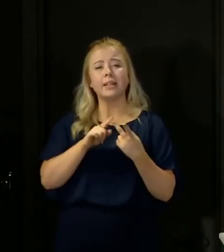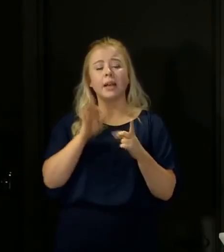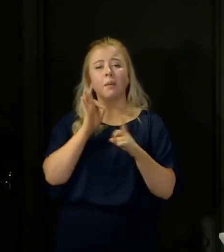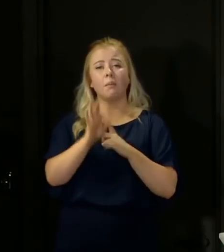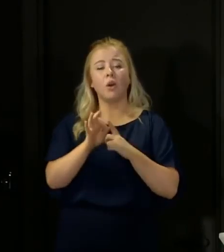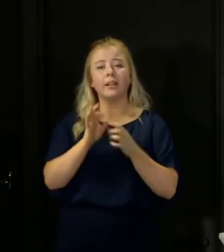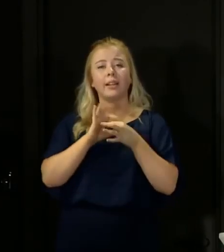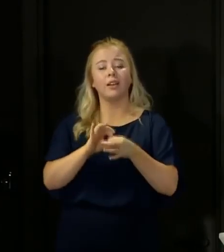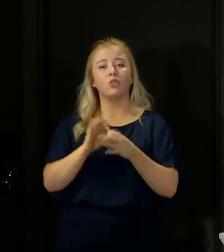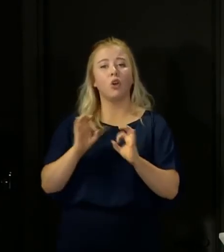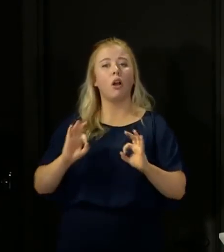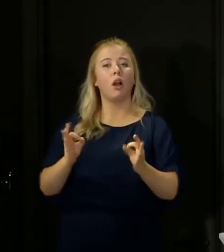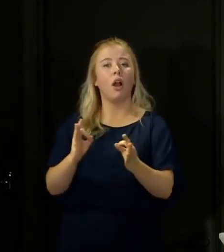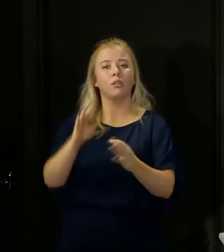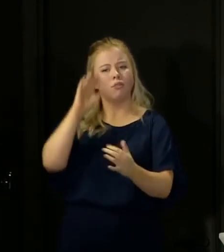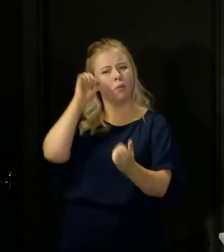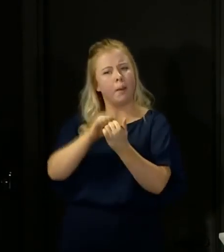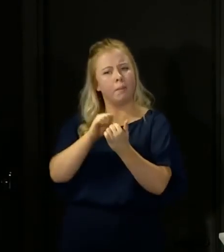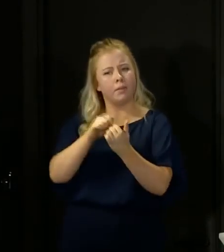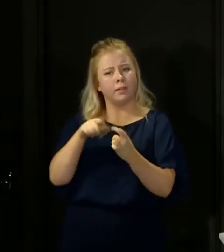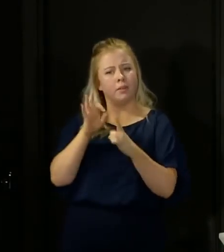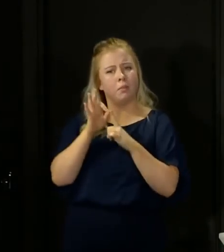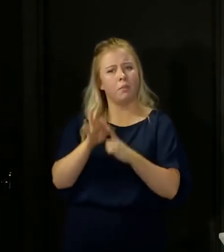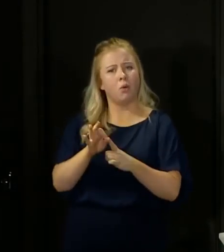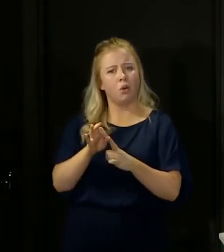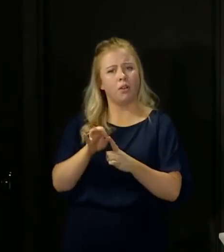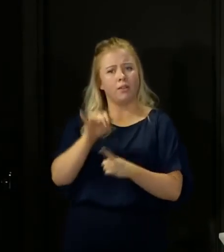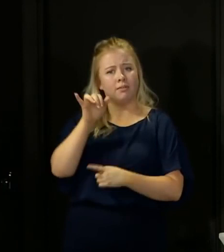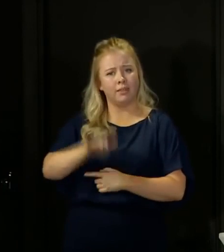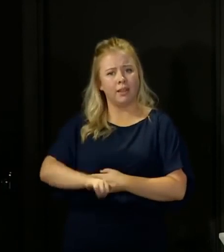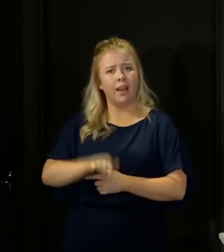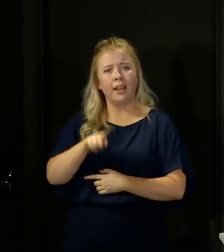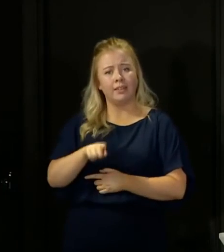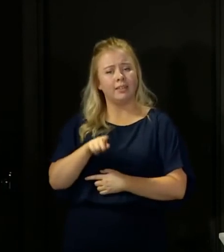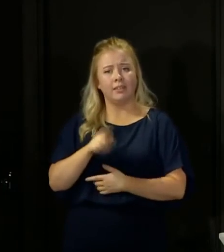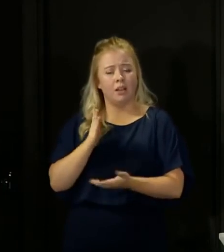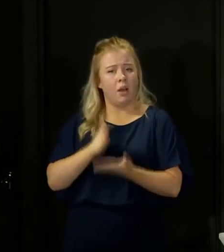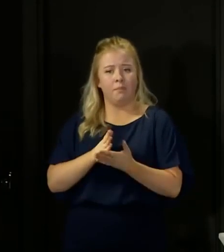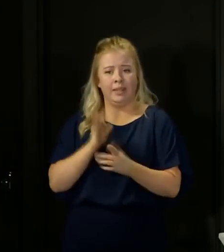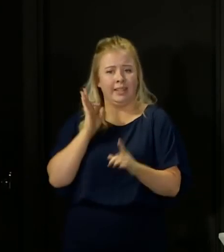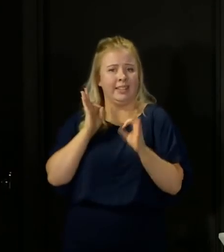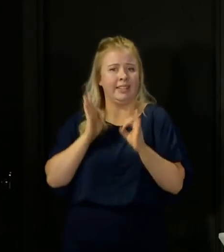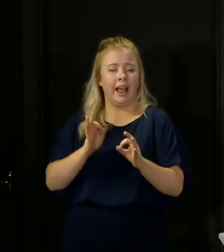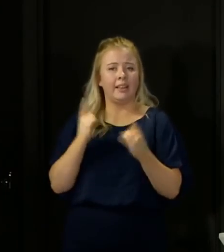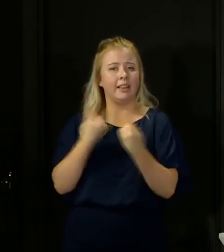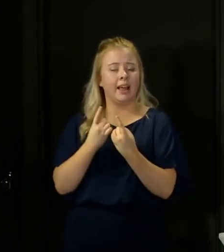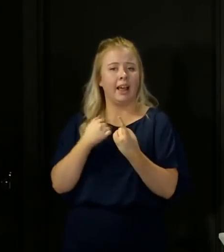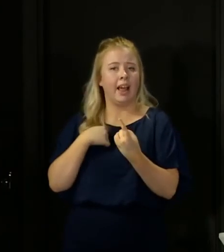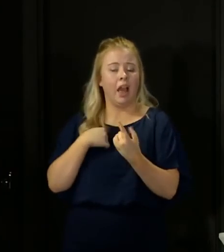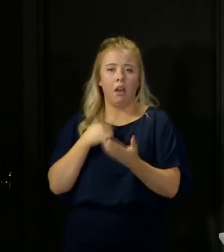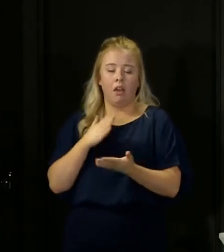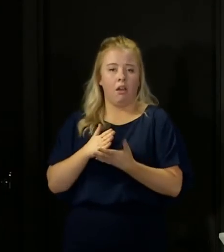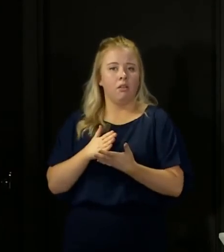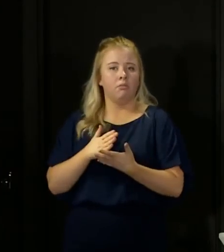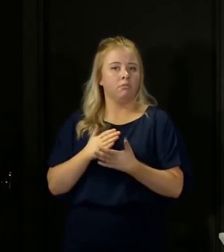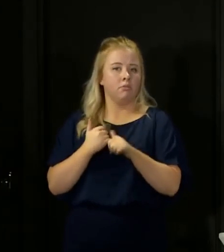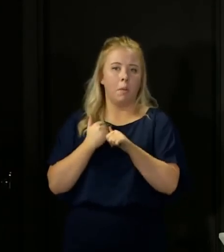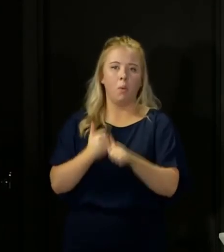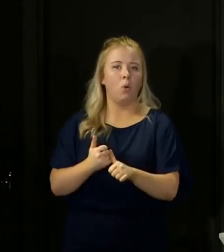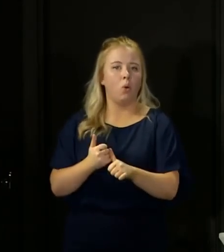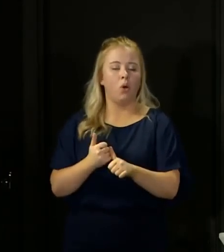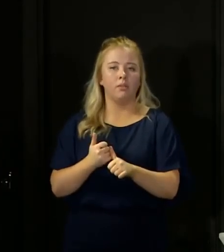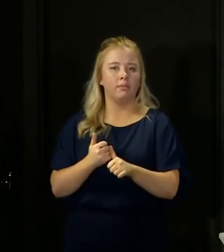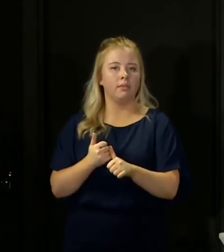in terms of the Garden of Remembrance proposal, Alistair, that is exactly the kind of thing I would be instinctively very